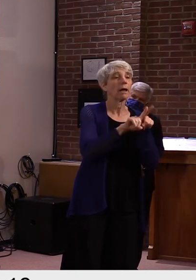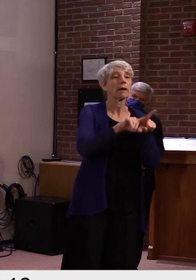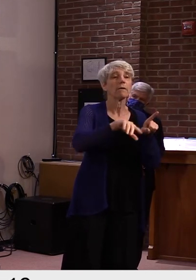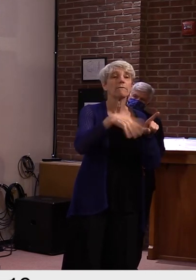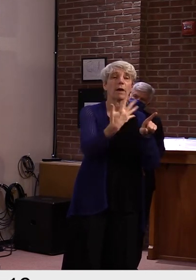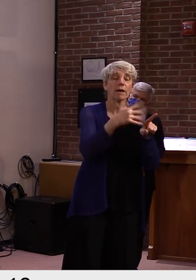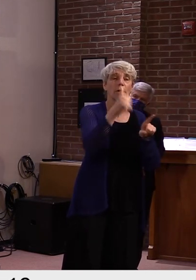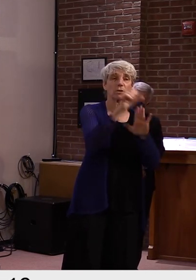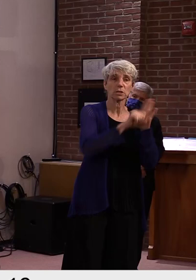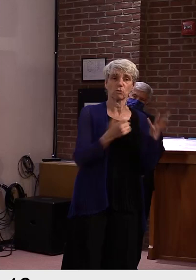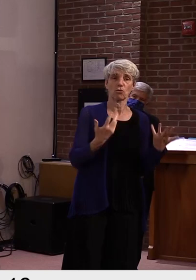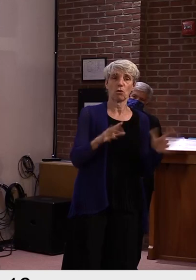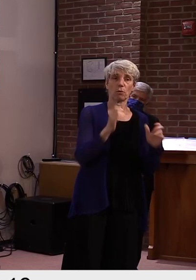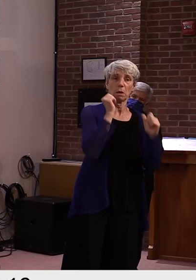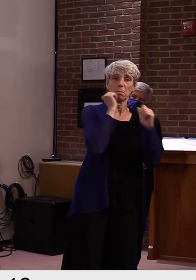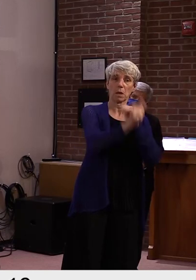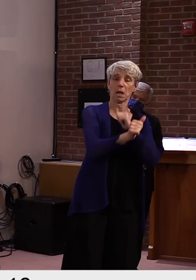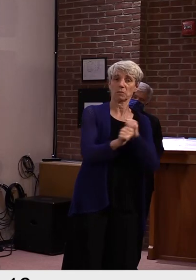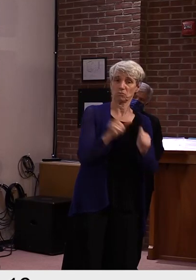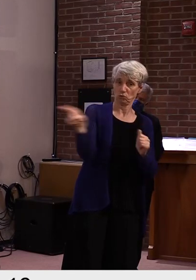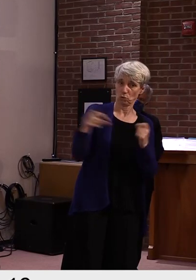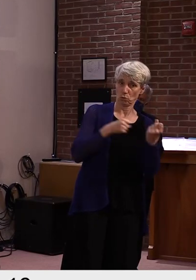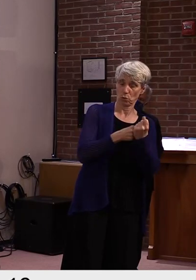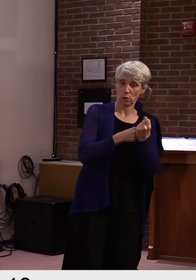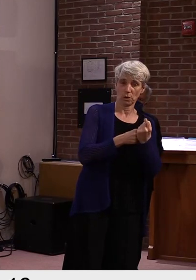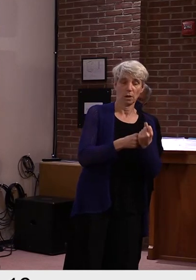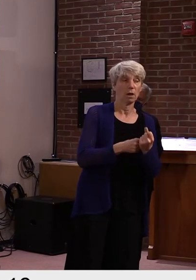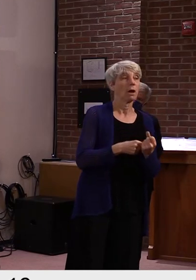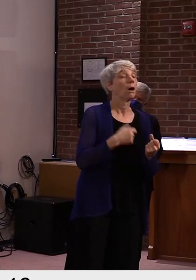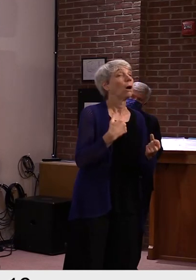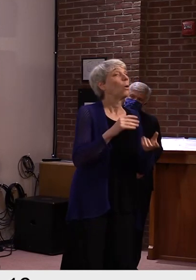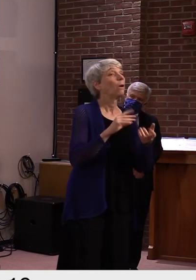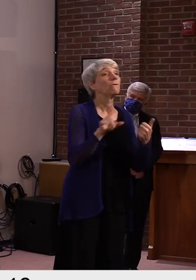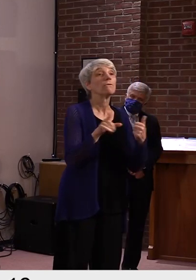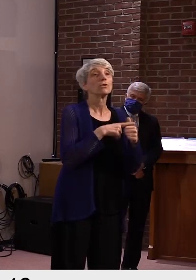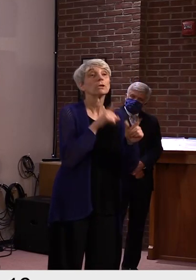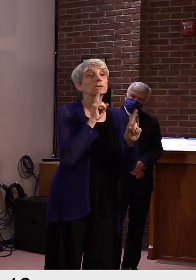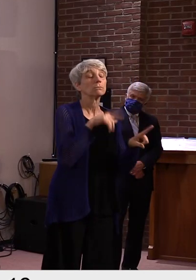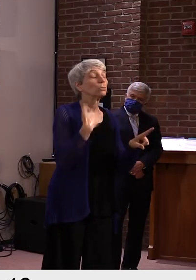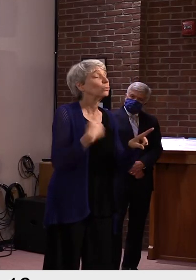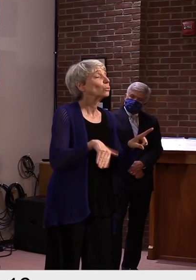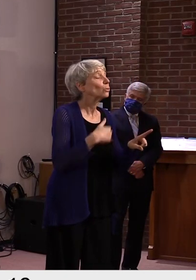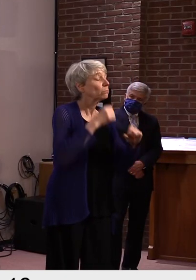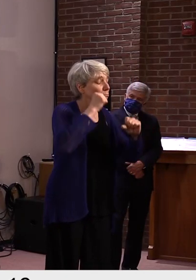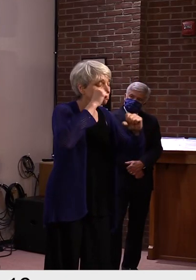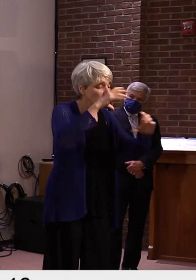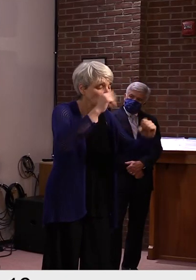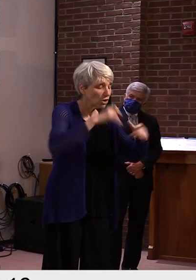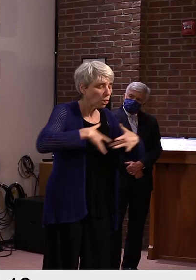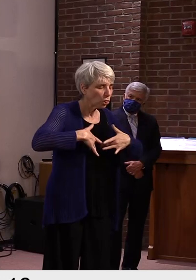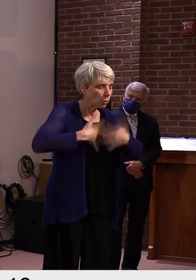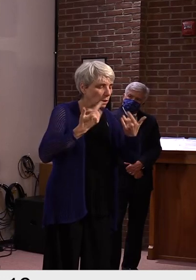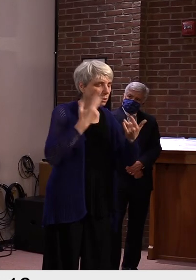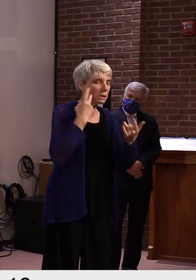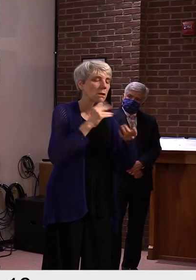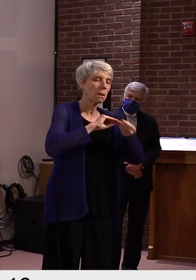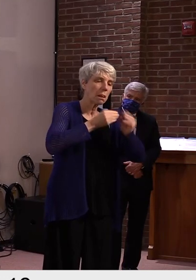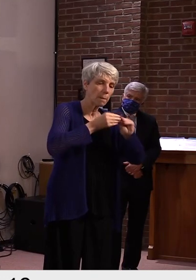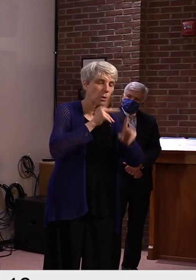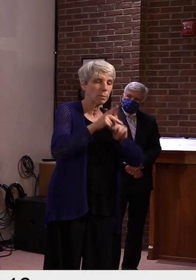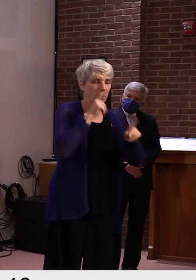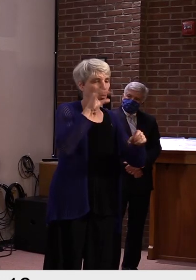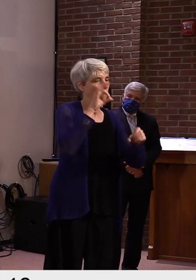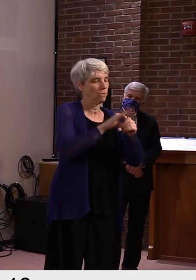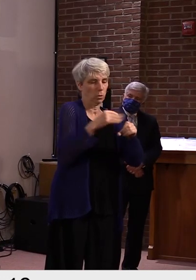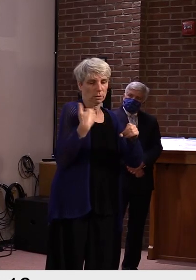Well, first of all, I was thrilled with the, the turnout in this last election. I've lamented on the fact that we